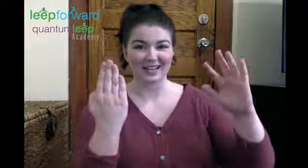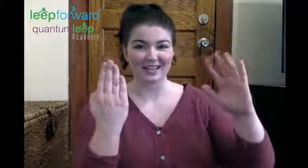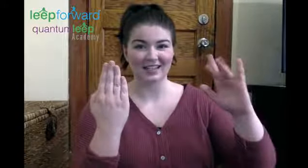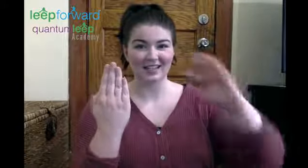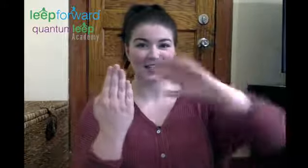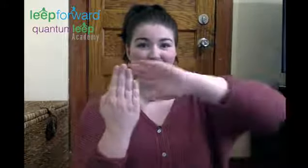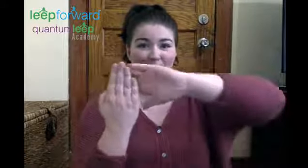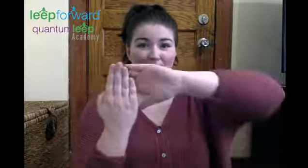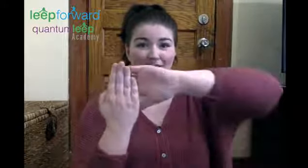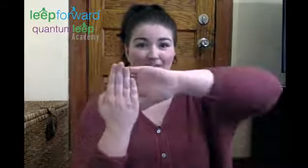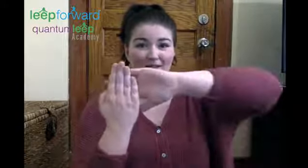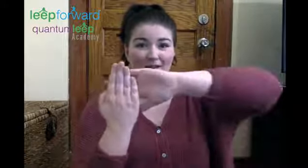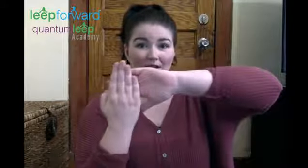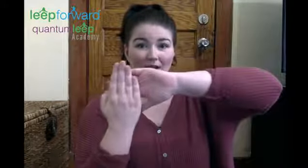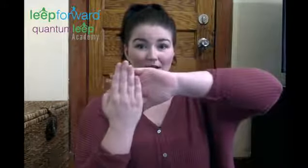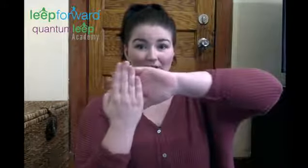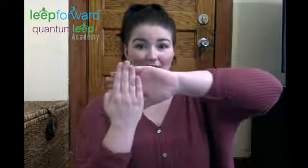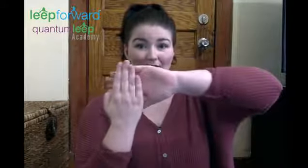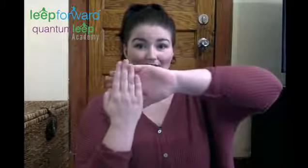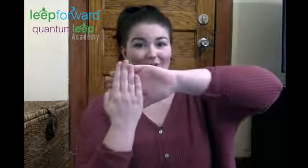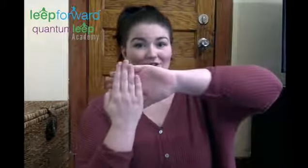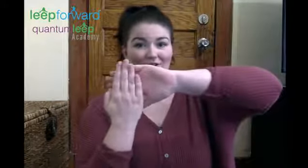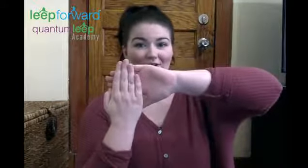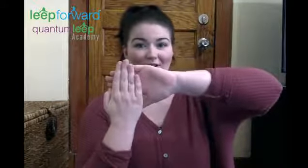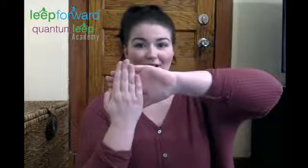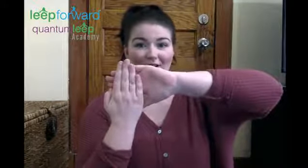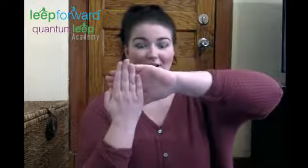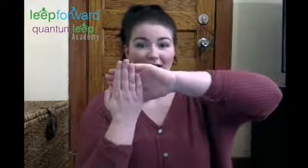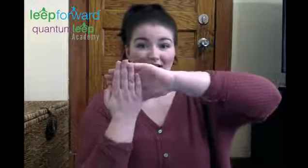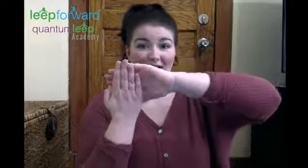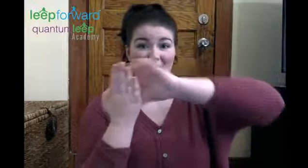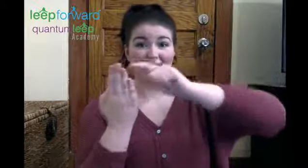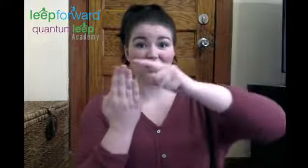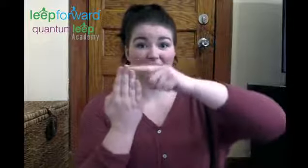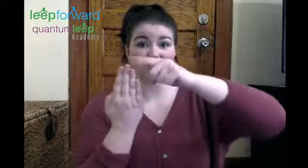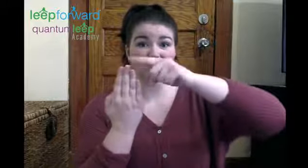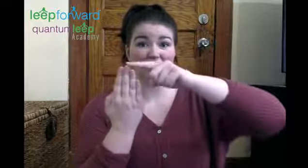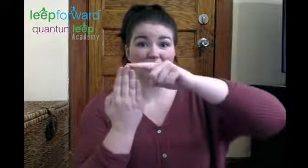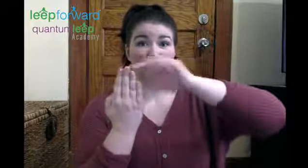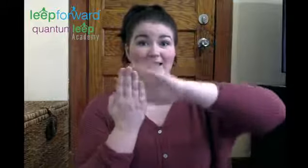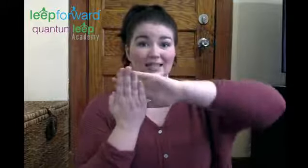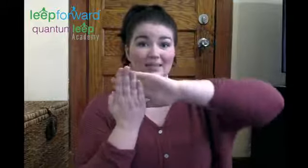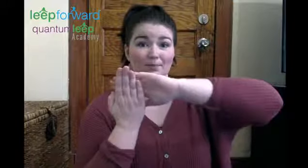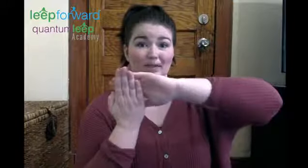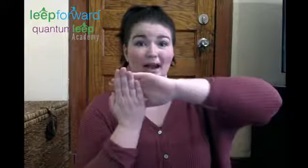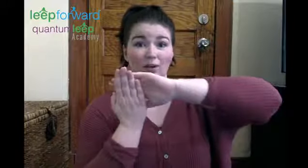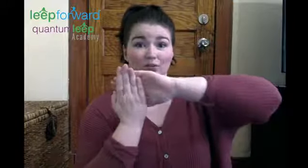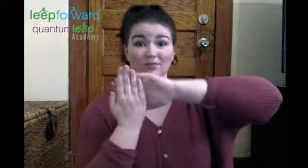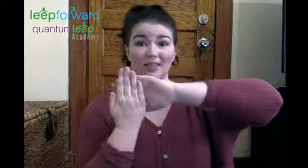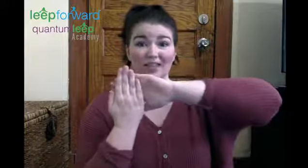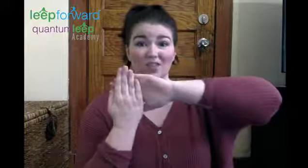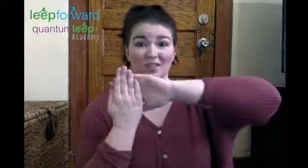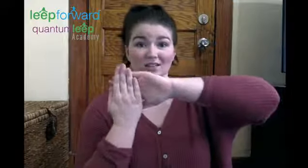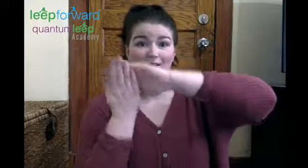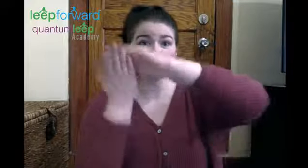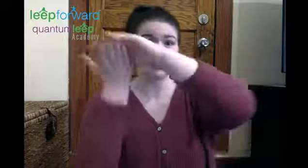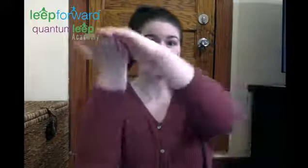and put it on your fingers. And then these fingers, they're going to dip down like this. Woo.